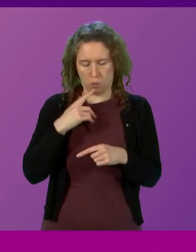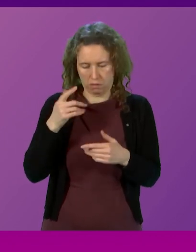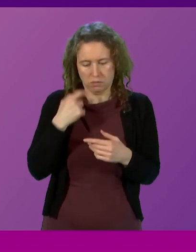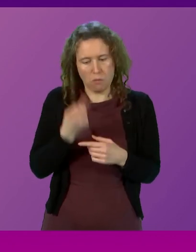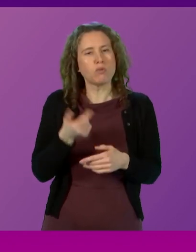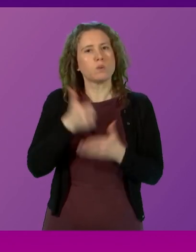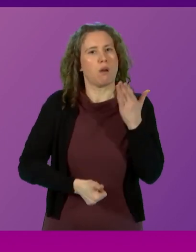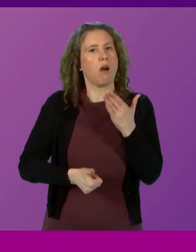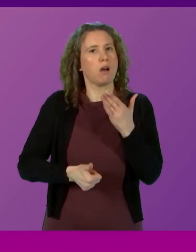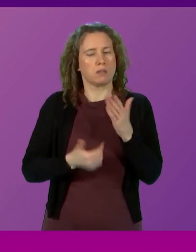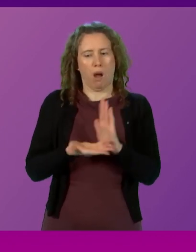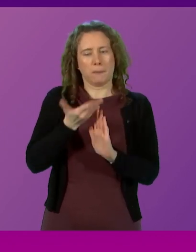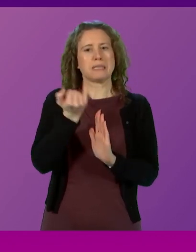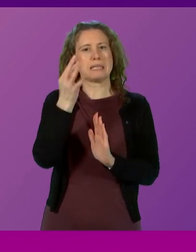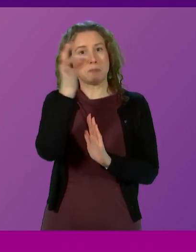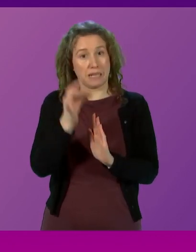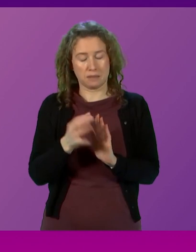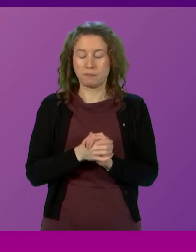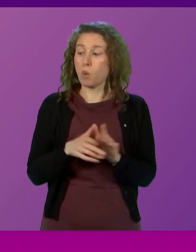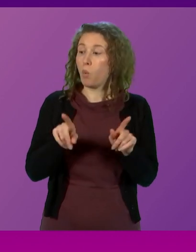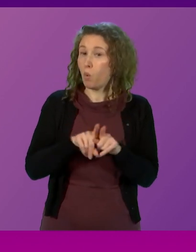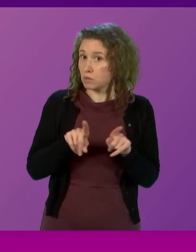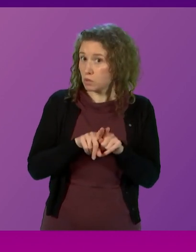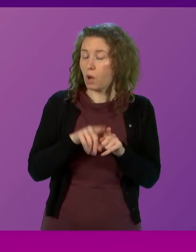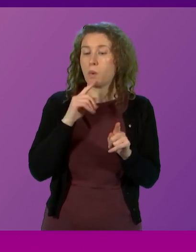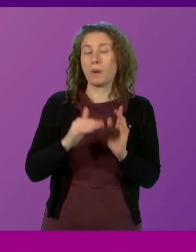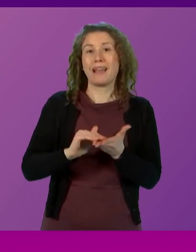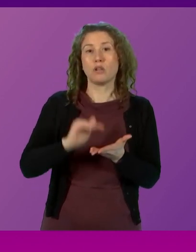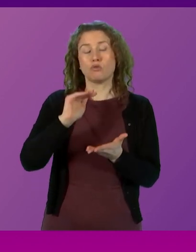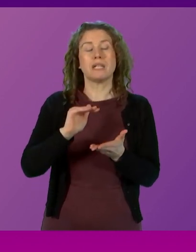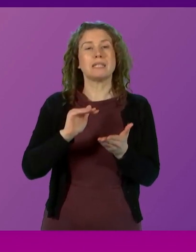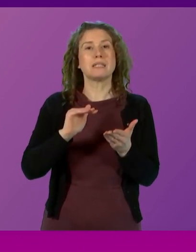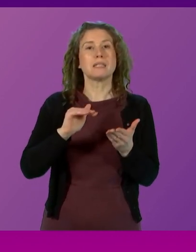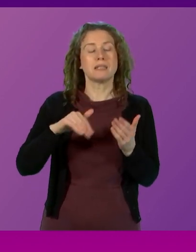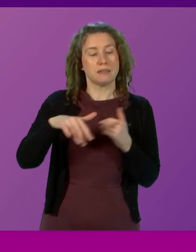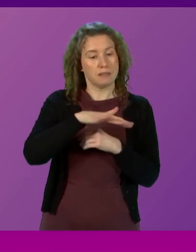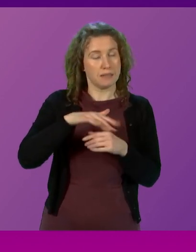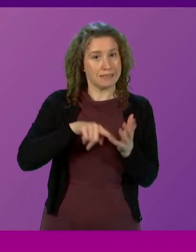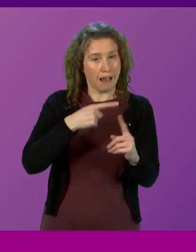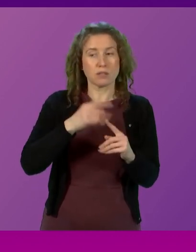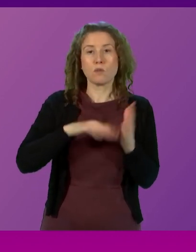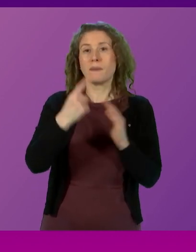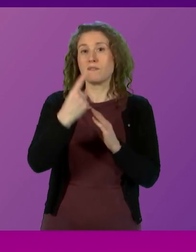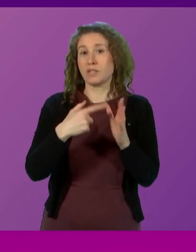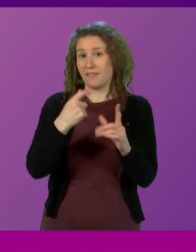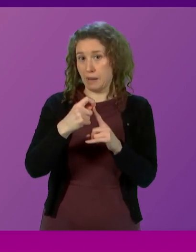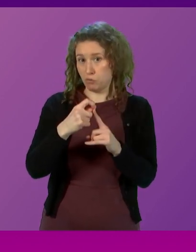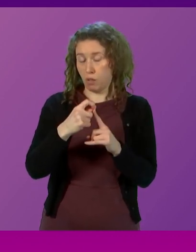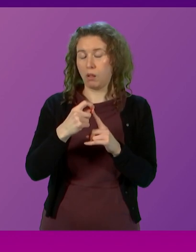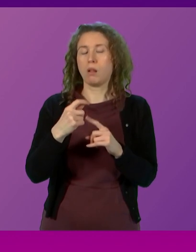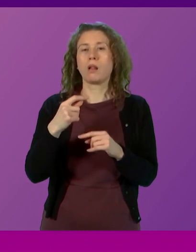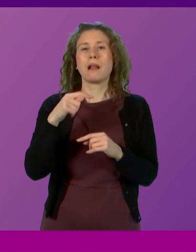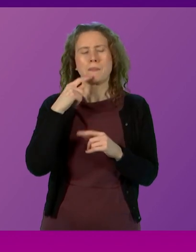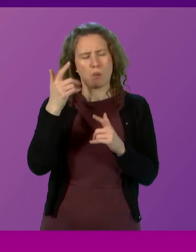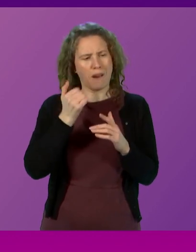I can also announce today that we will increase both the standard and lower Scottish landfill tax rates on 1 April and will maintain